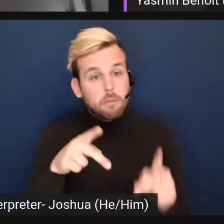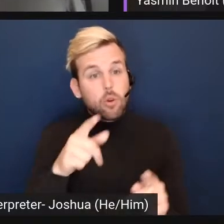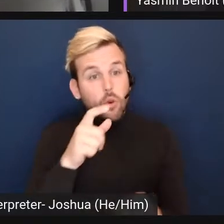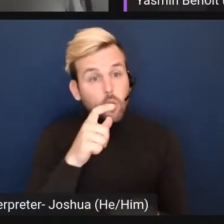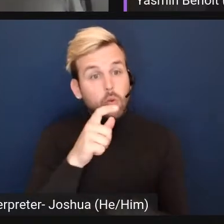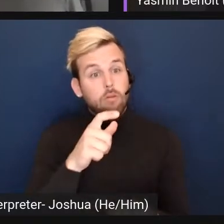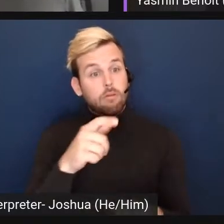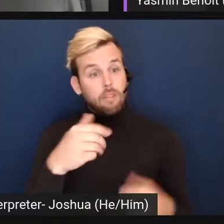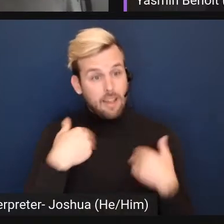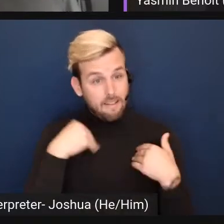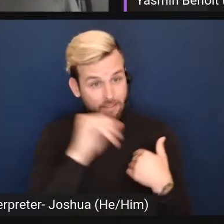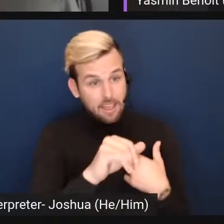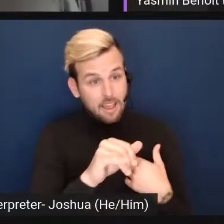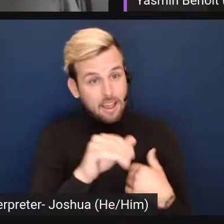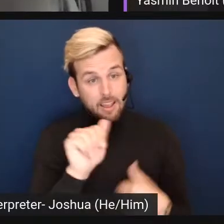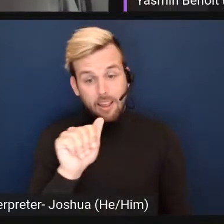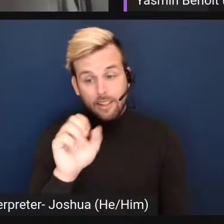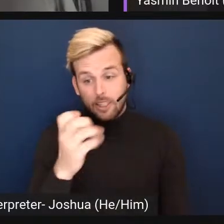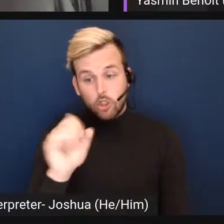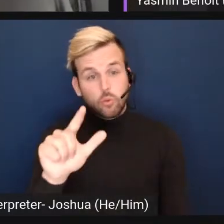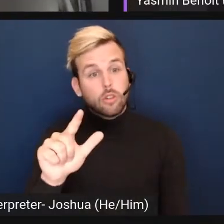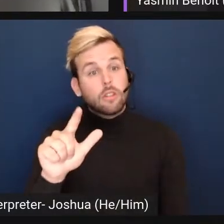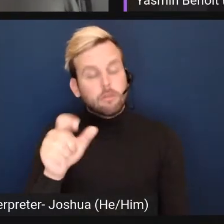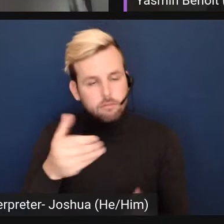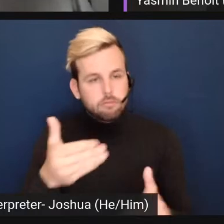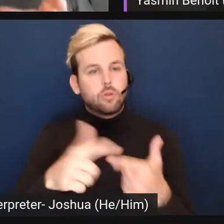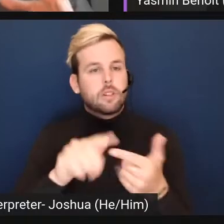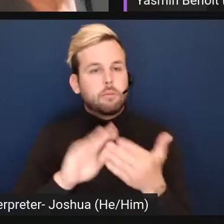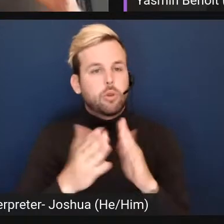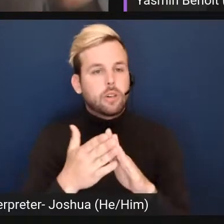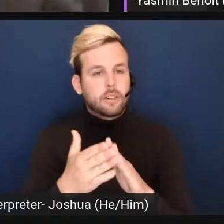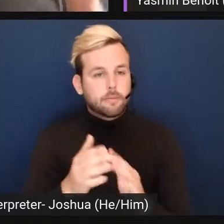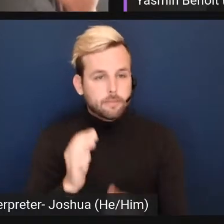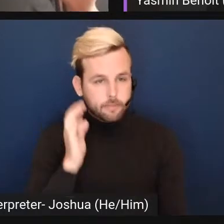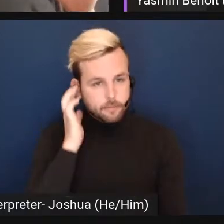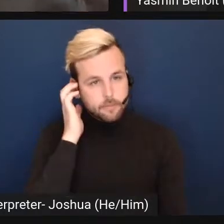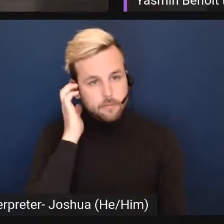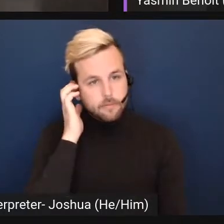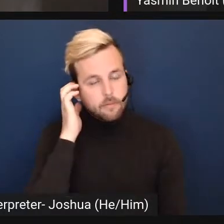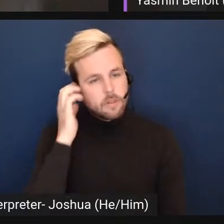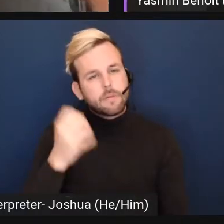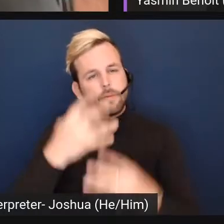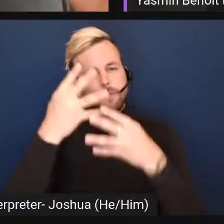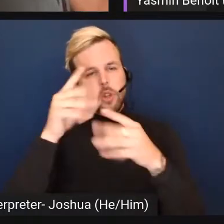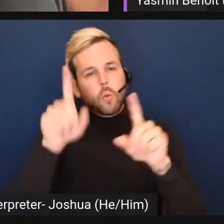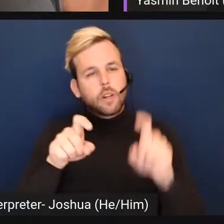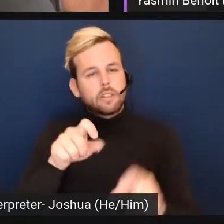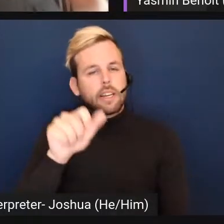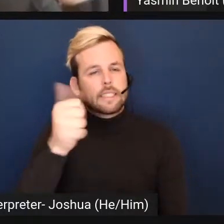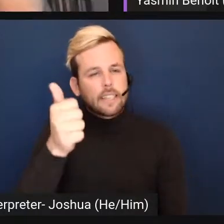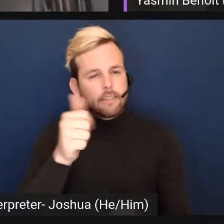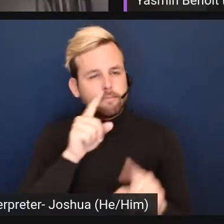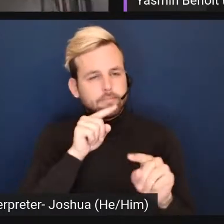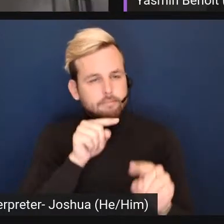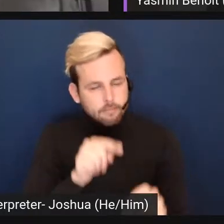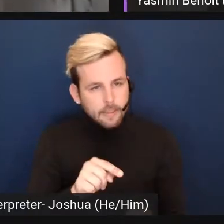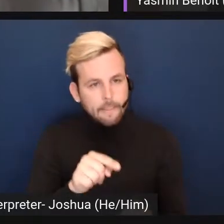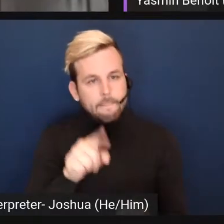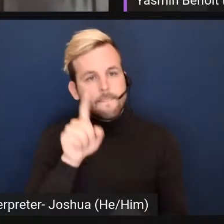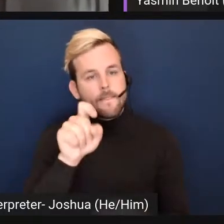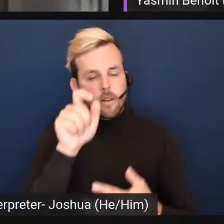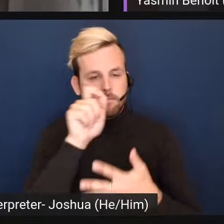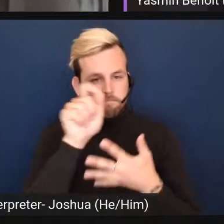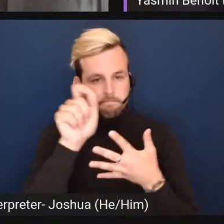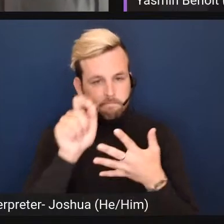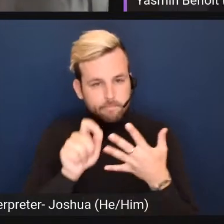definition were invited into the asexual community. And they would put up these quizzes. It was like a 10 item quiz. And you had to